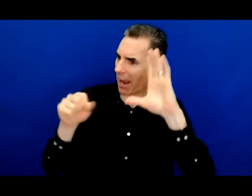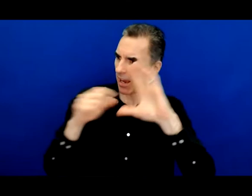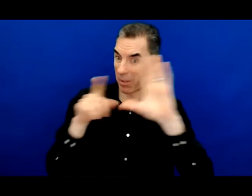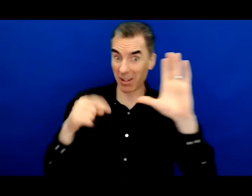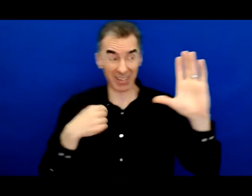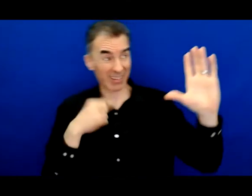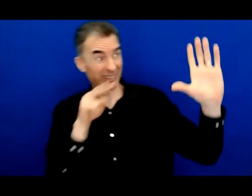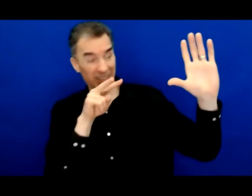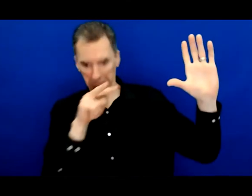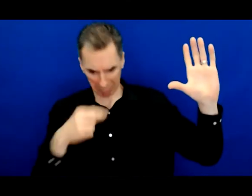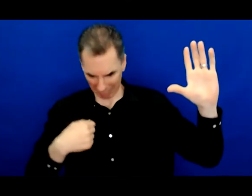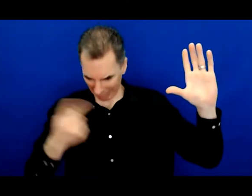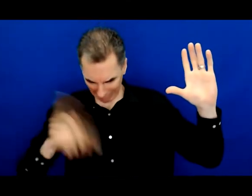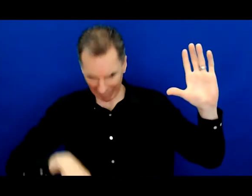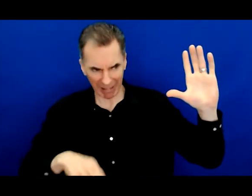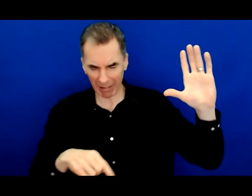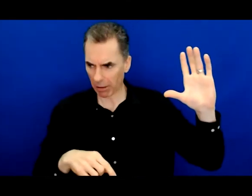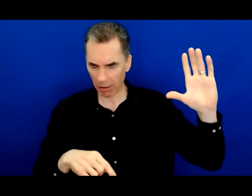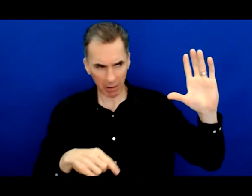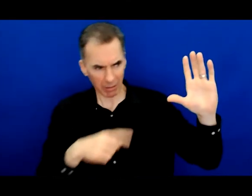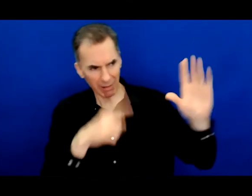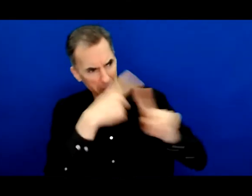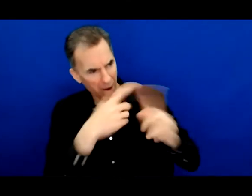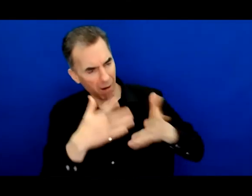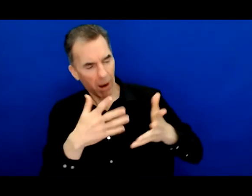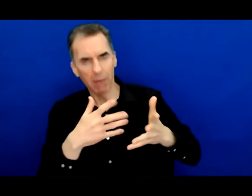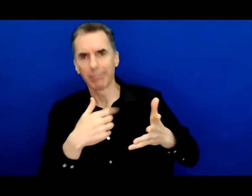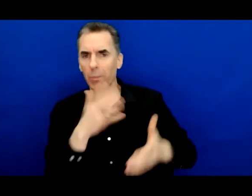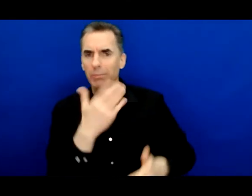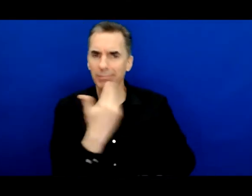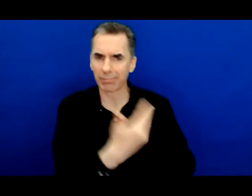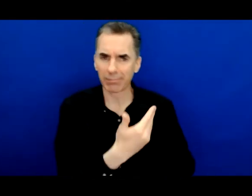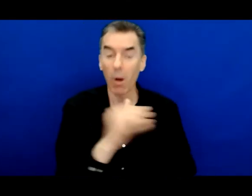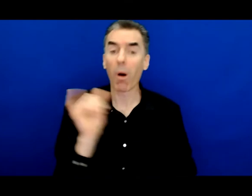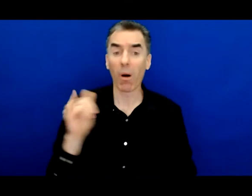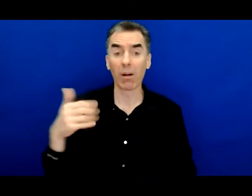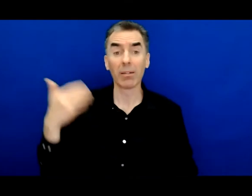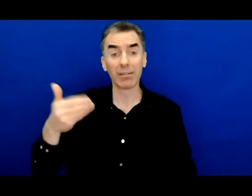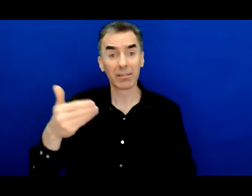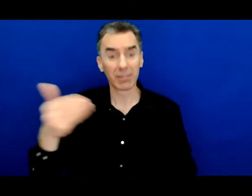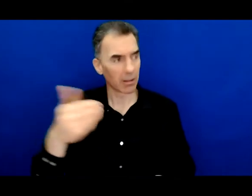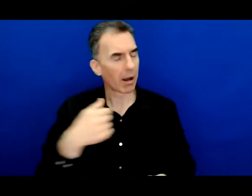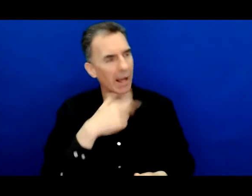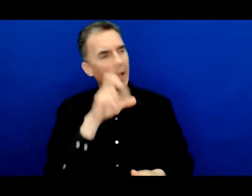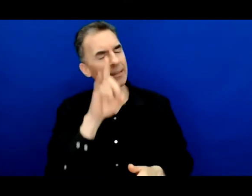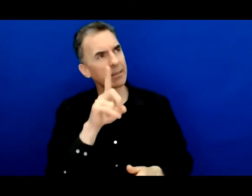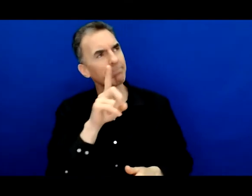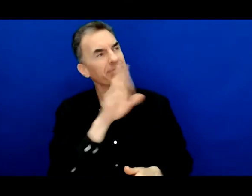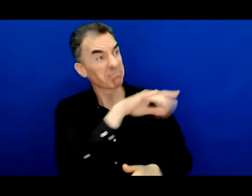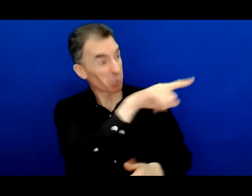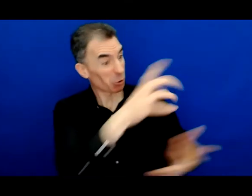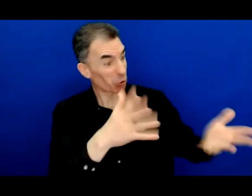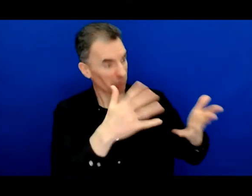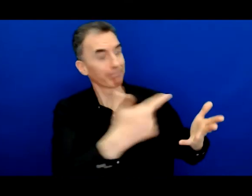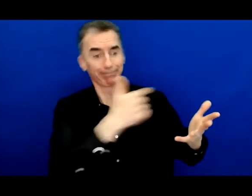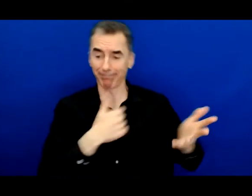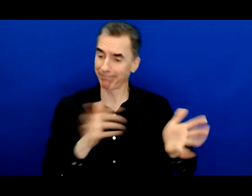but I'll also tell them about how often since then that I've tried to do that for other people like I have a lot of